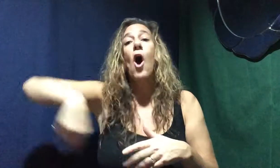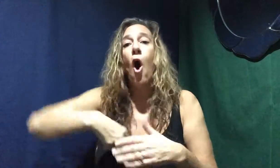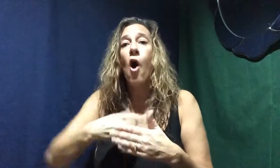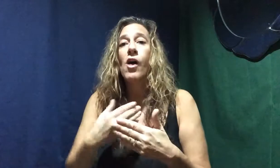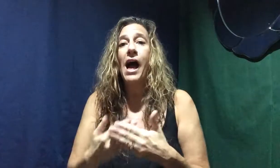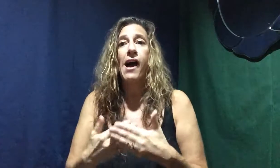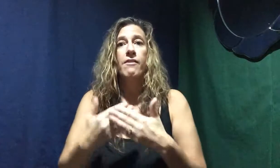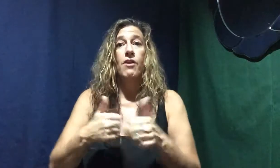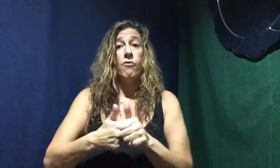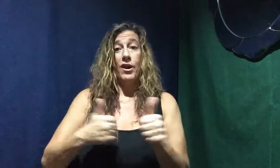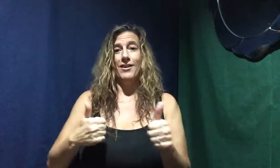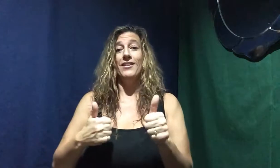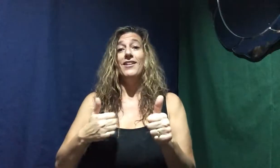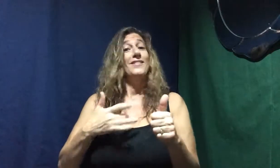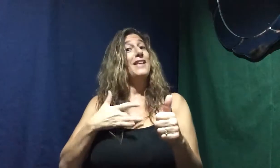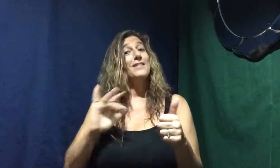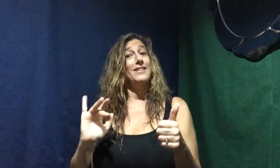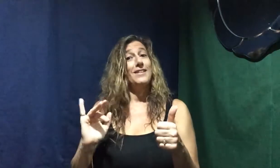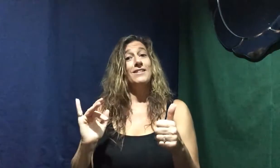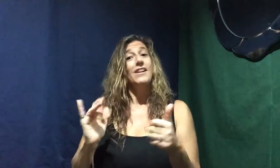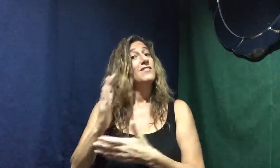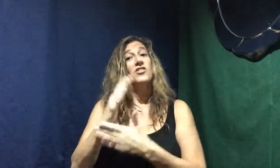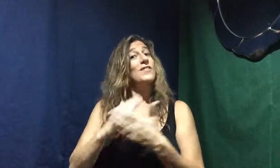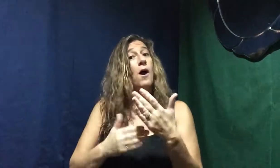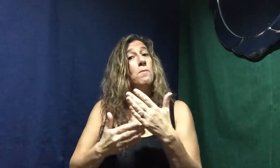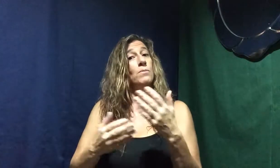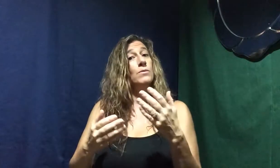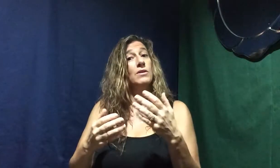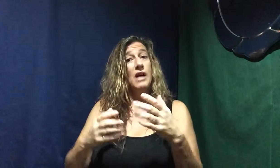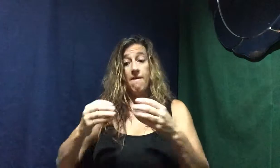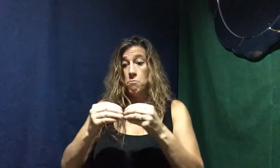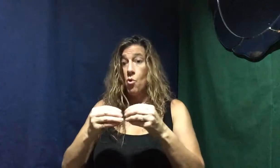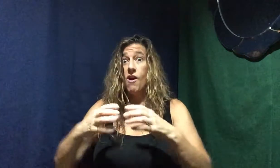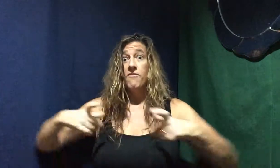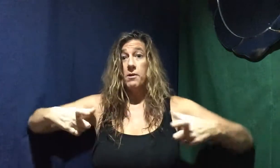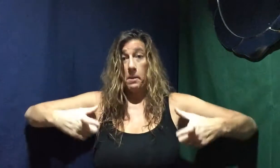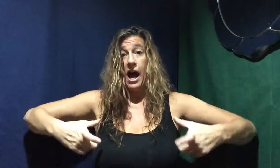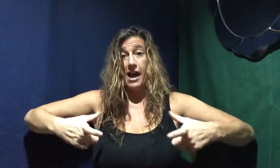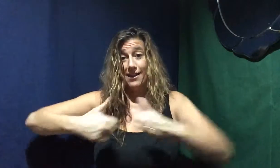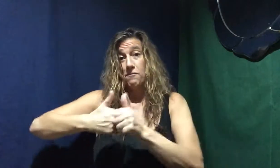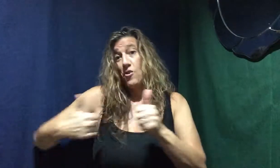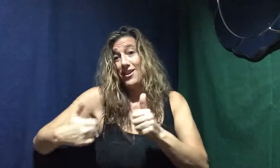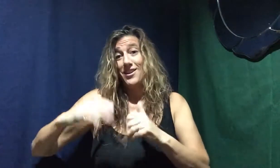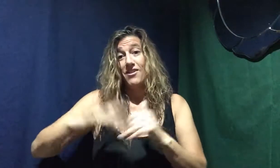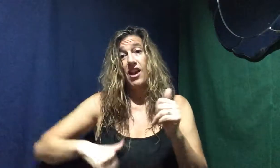all have avoidant tendencies. Just some have more of their pie avoidant than